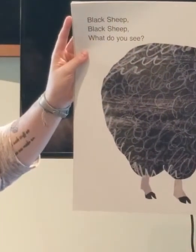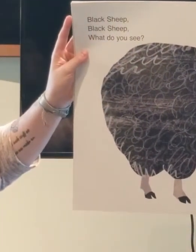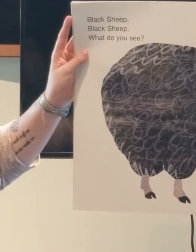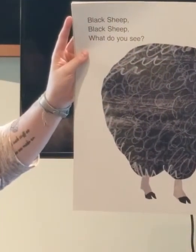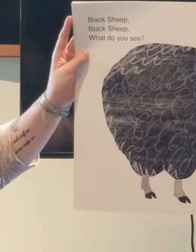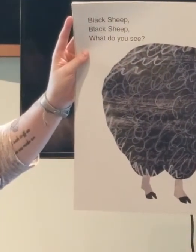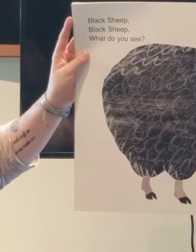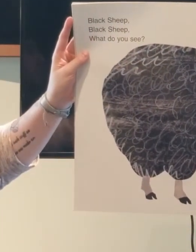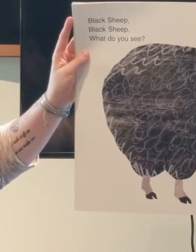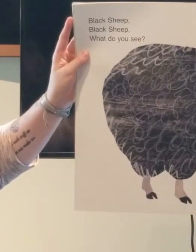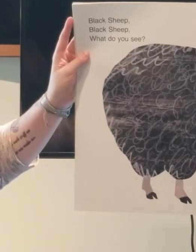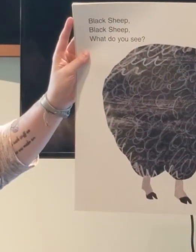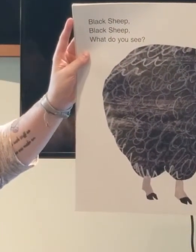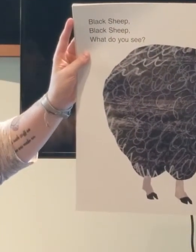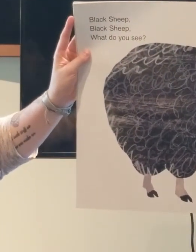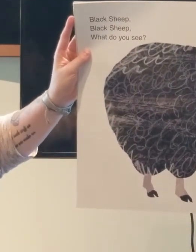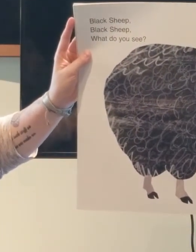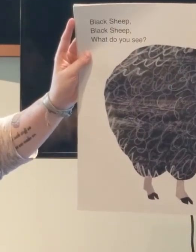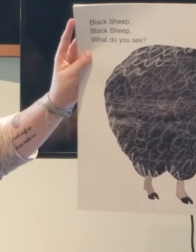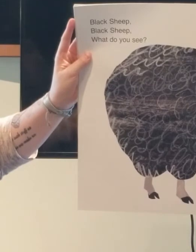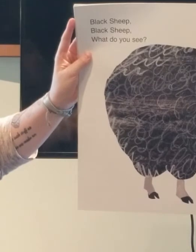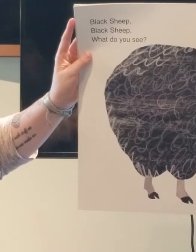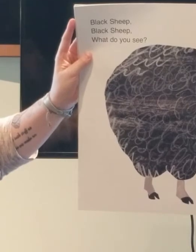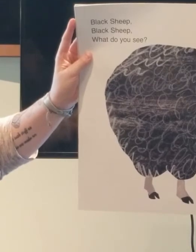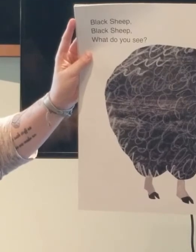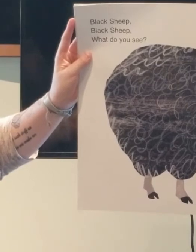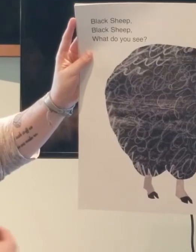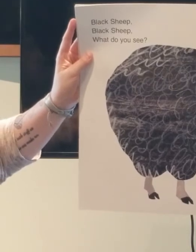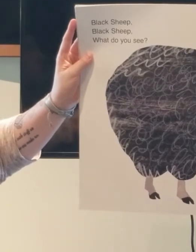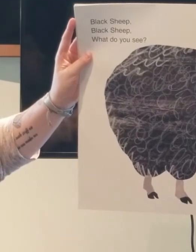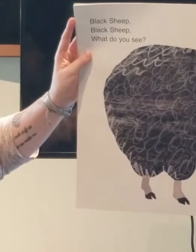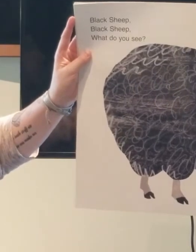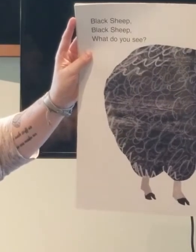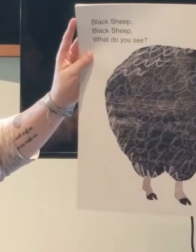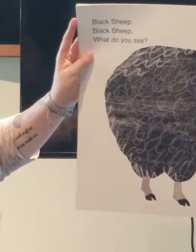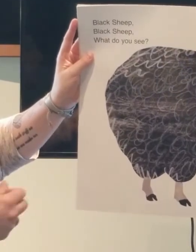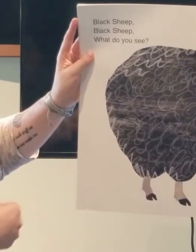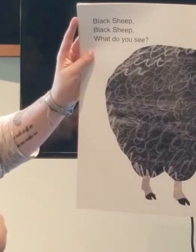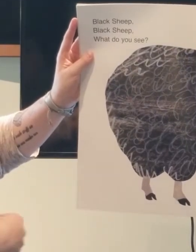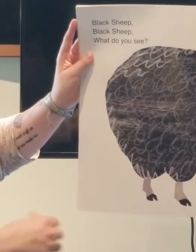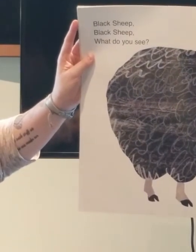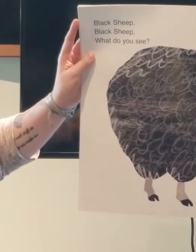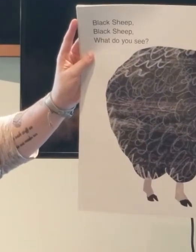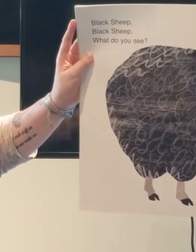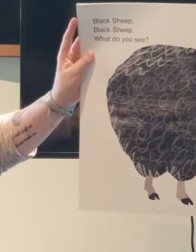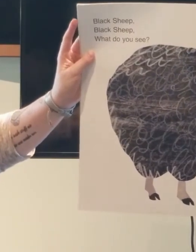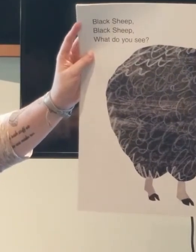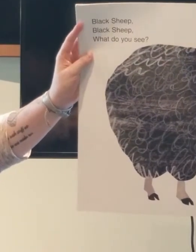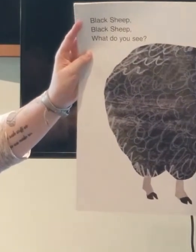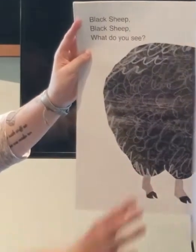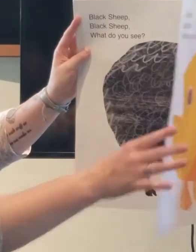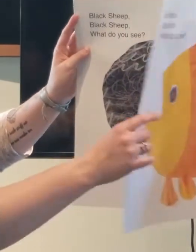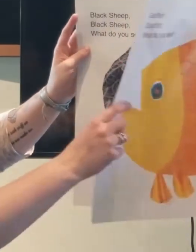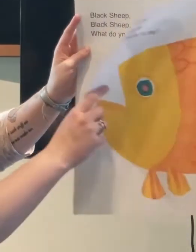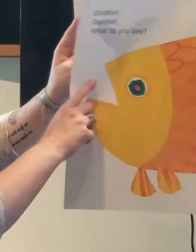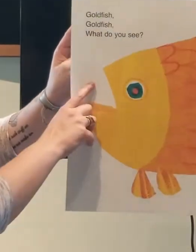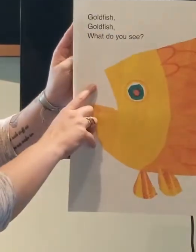do you see? I see a gold fish looking at me. Gold